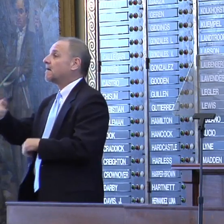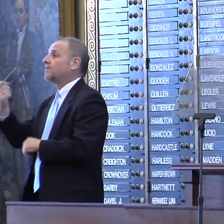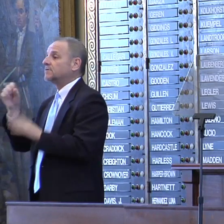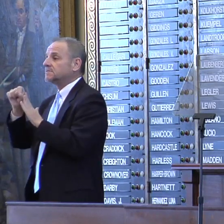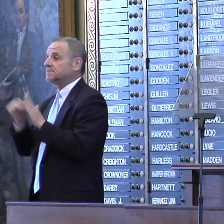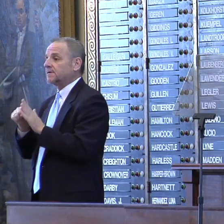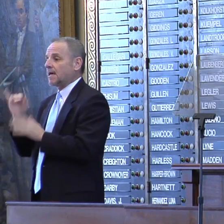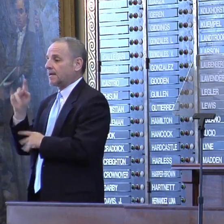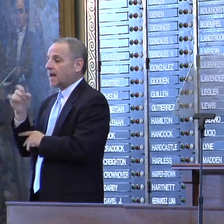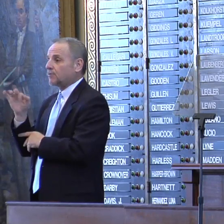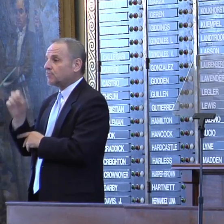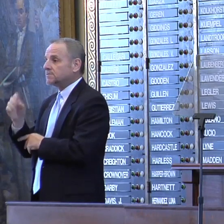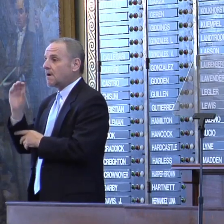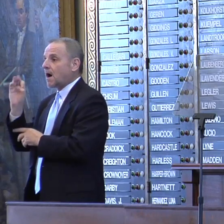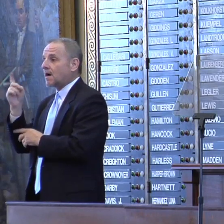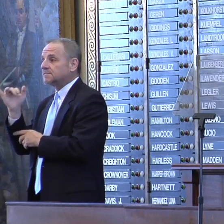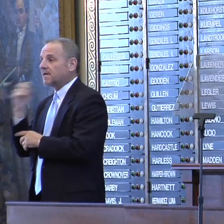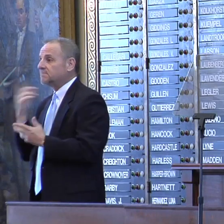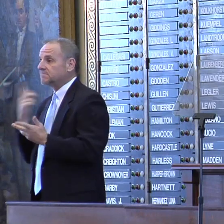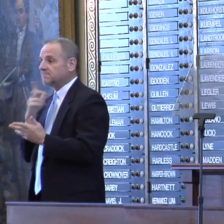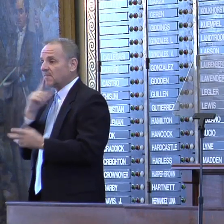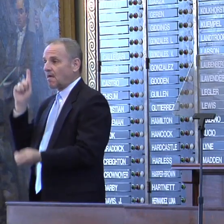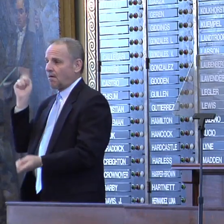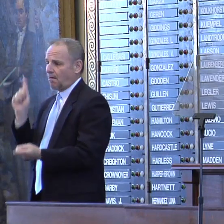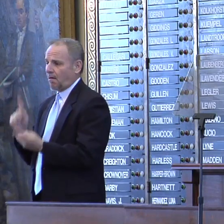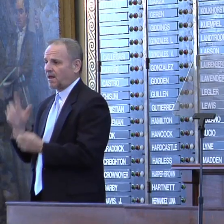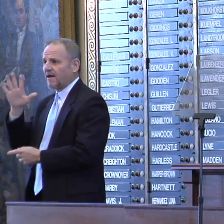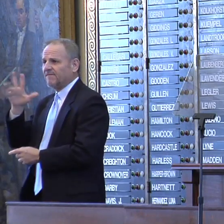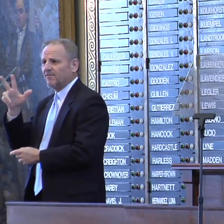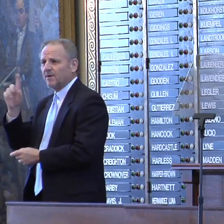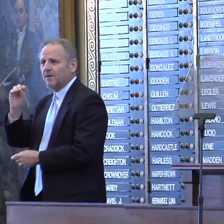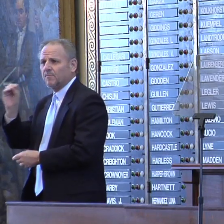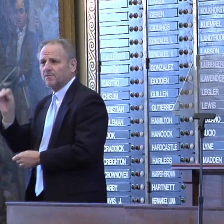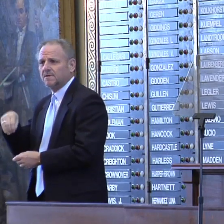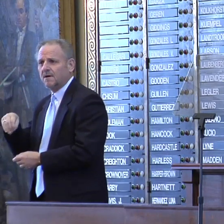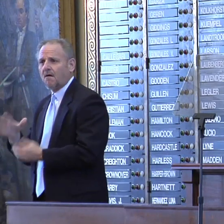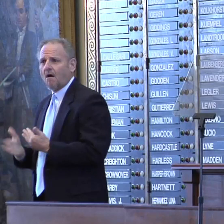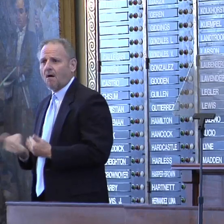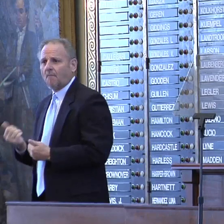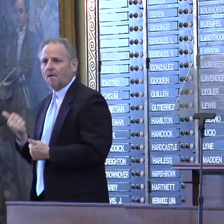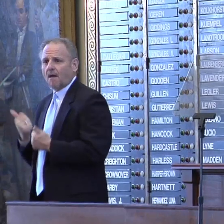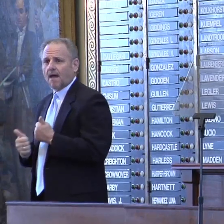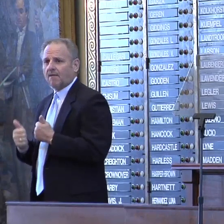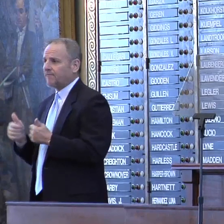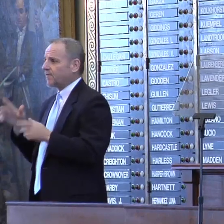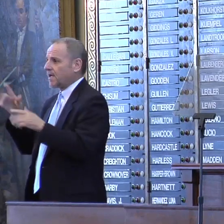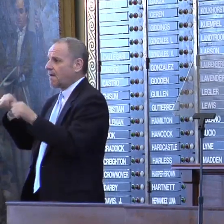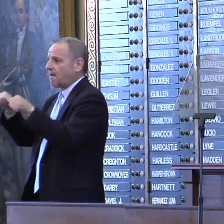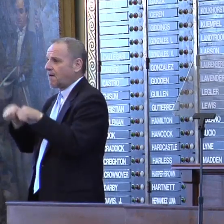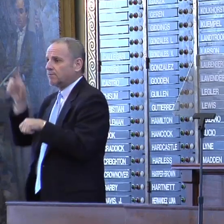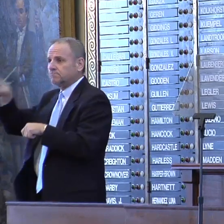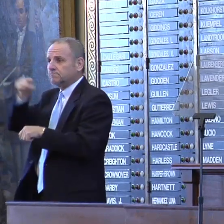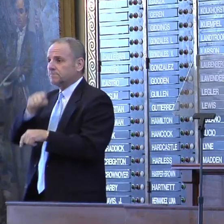Nitrous oxide, NOx, it's fallen by 53%. Almost every metropolitan area is